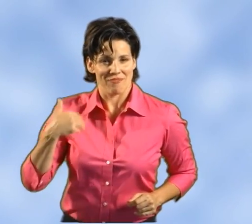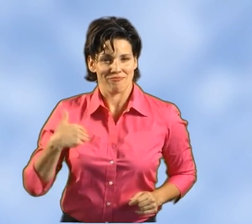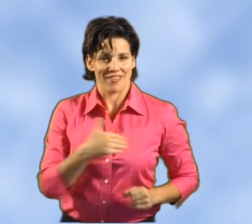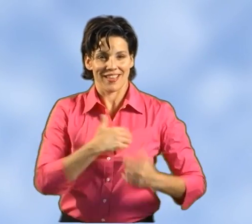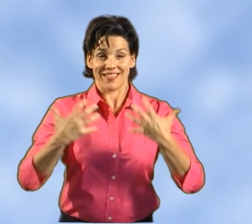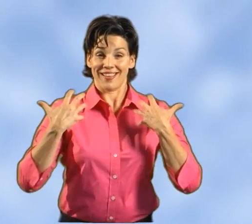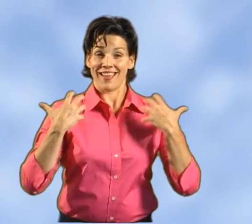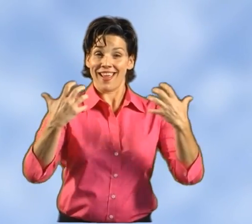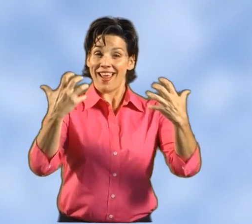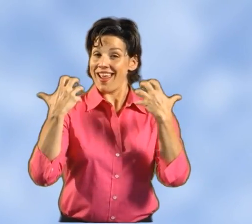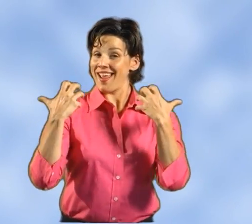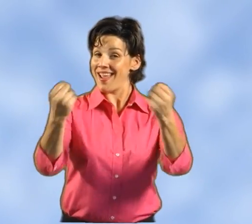and your breast health.